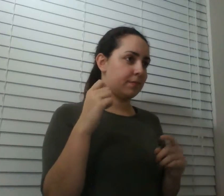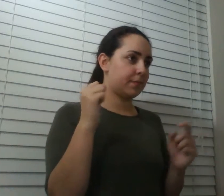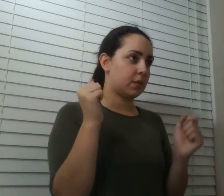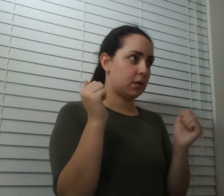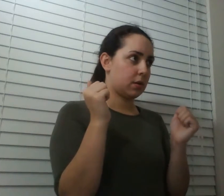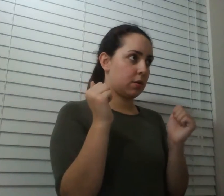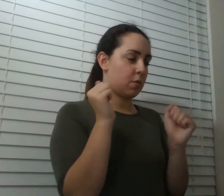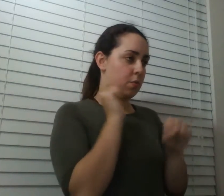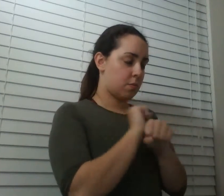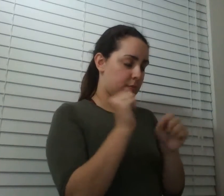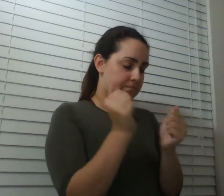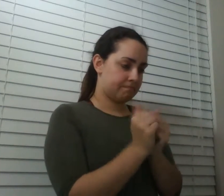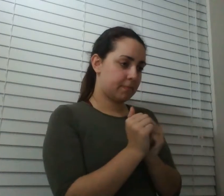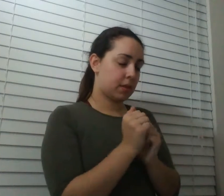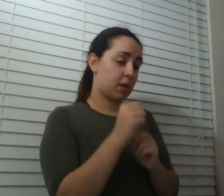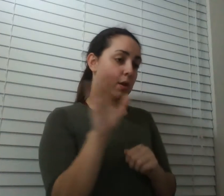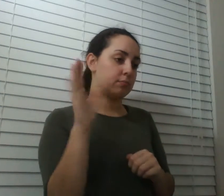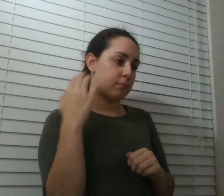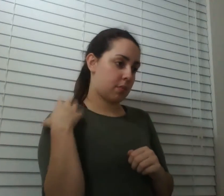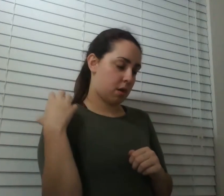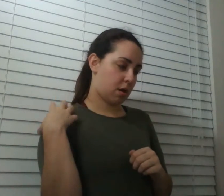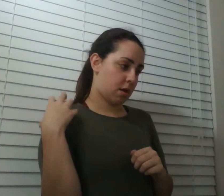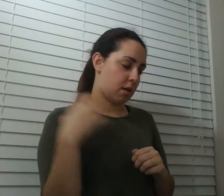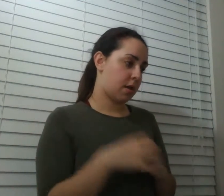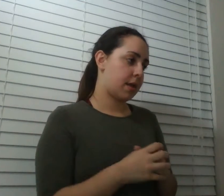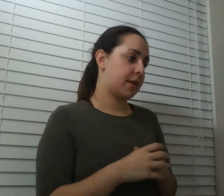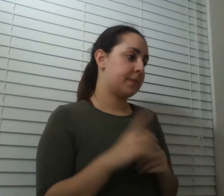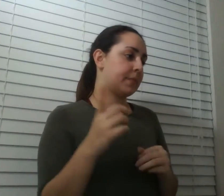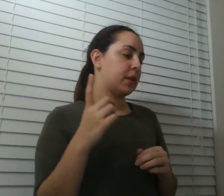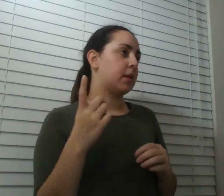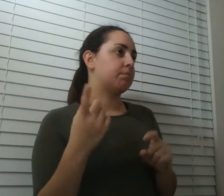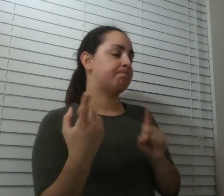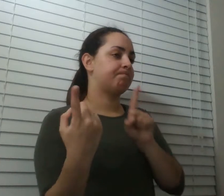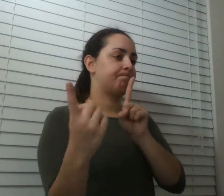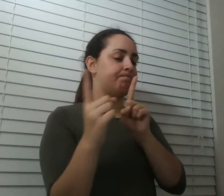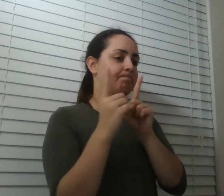he took me aside and he said you know